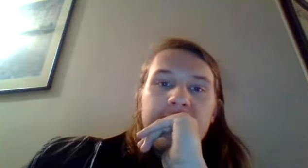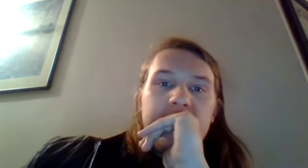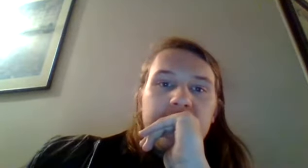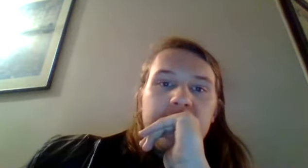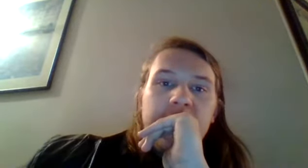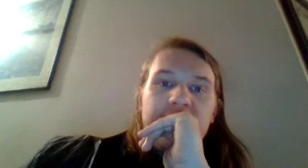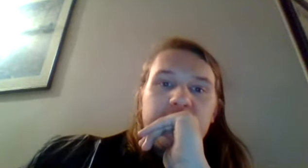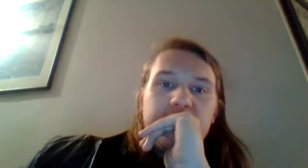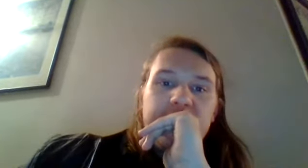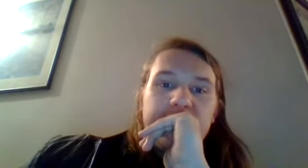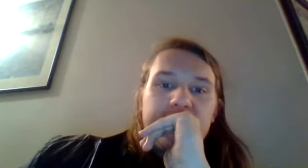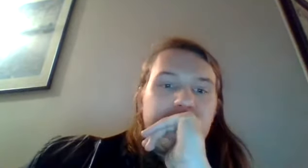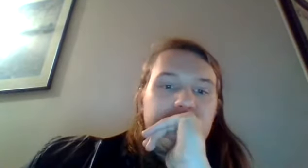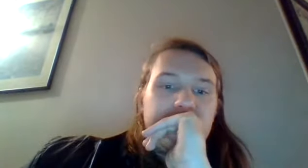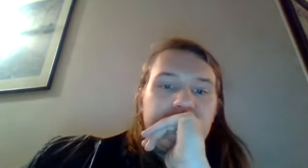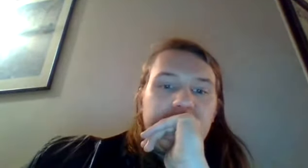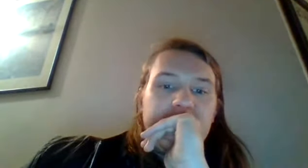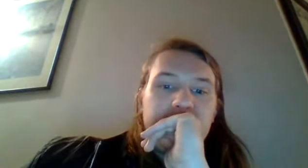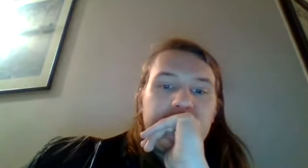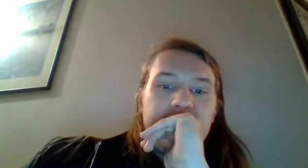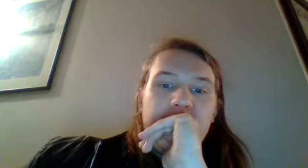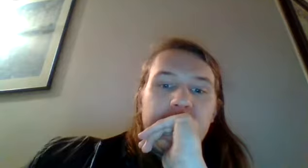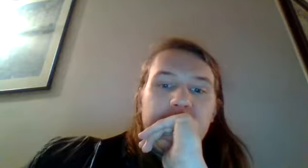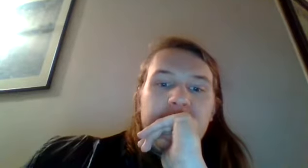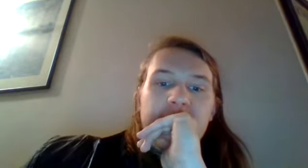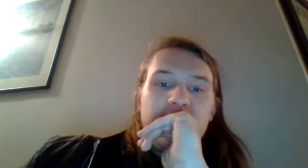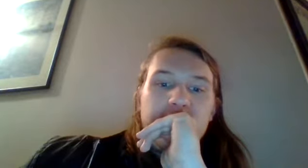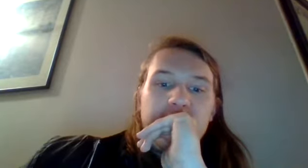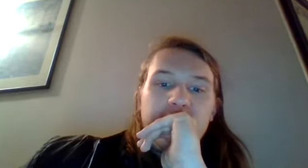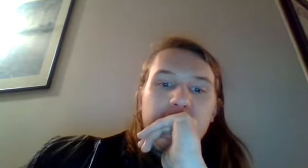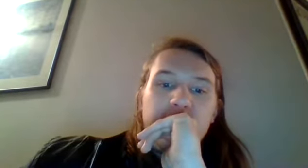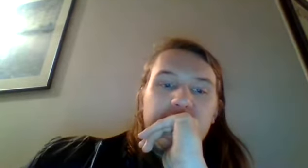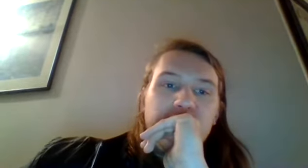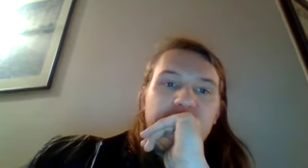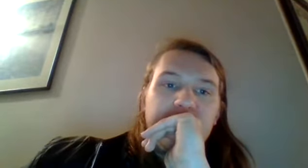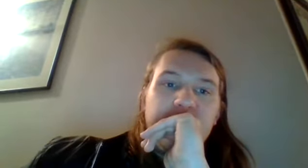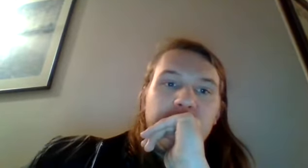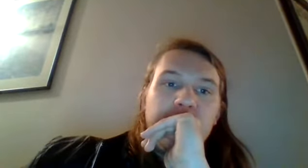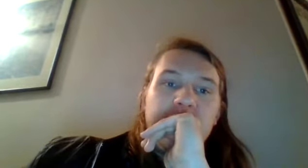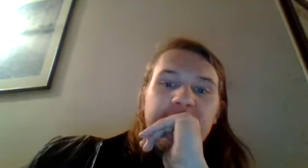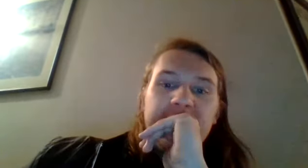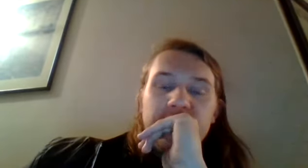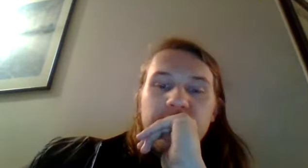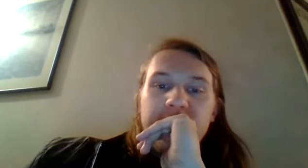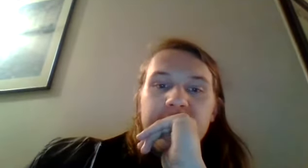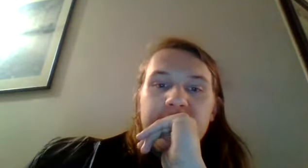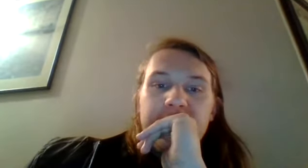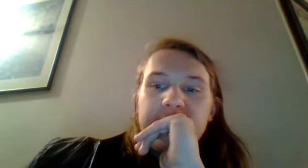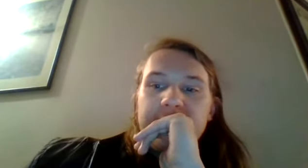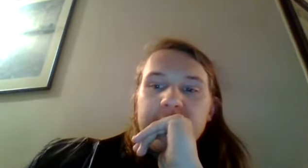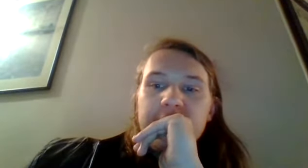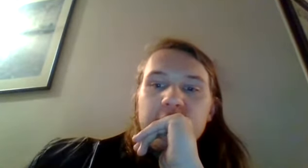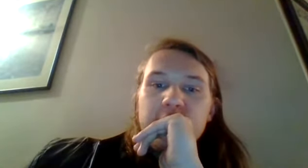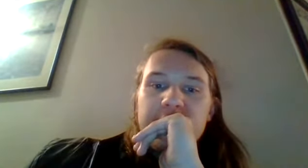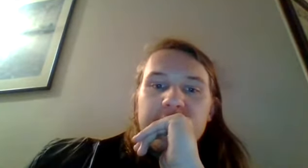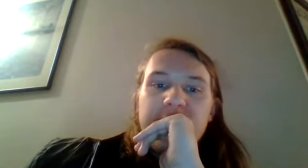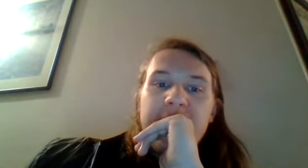uh this was a good episode not as good as the last one um i enjoy a good purgatory farewell i liked the way that uh you know you see the kind